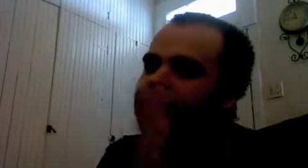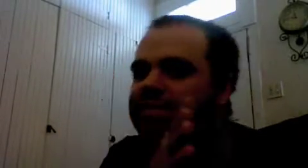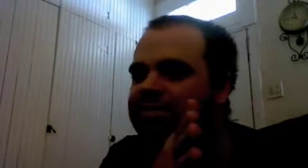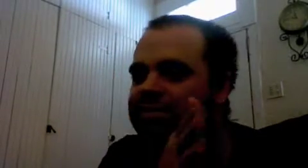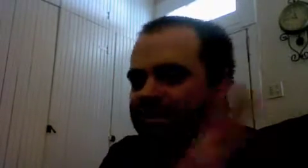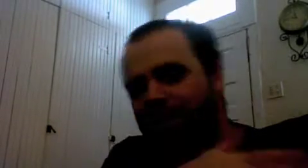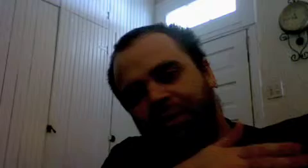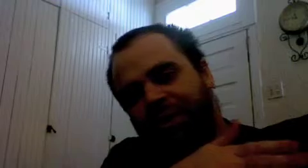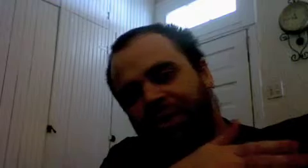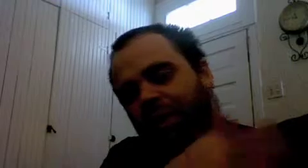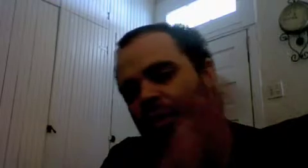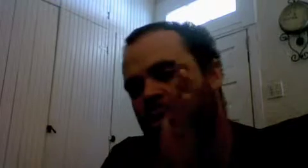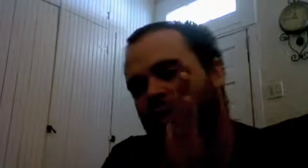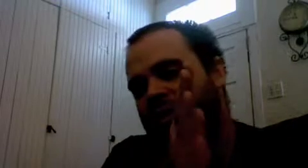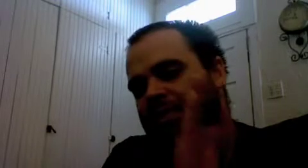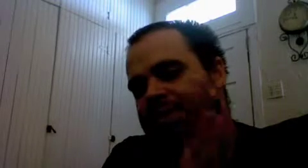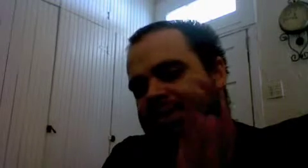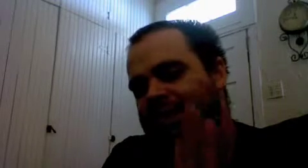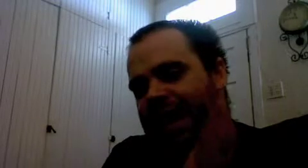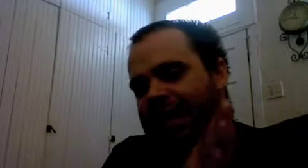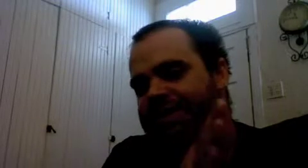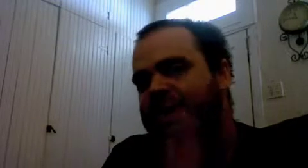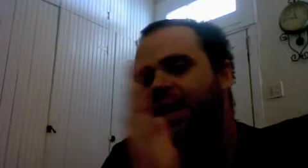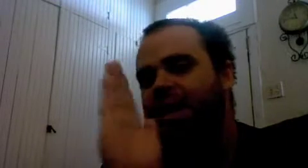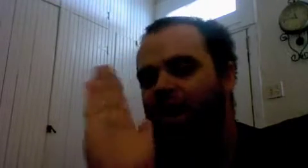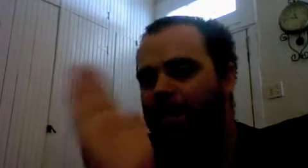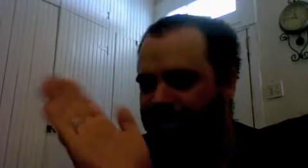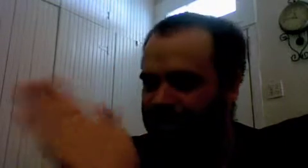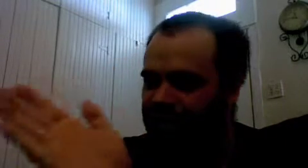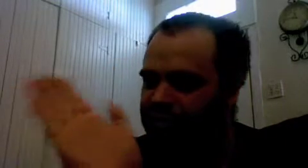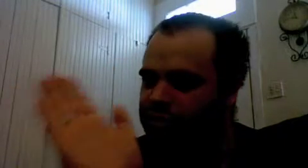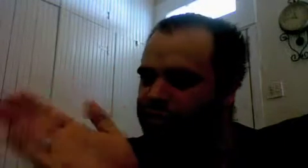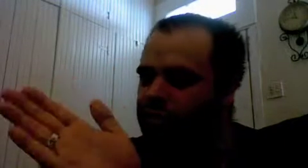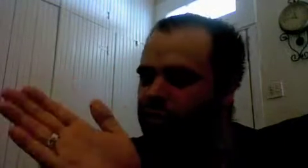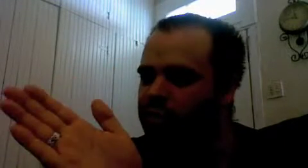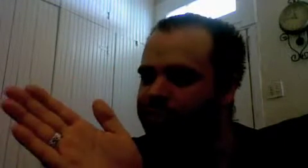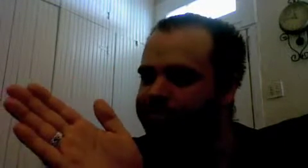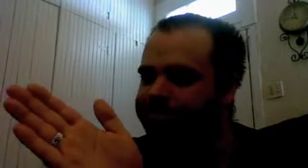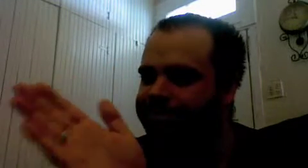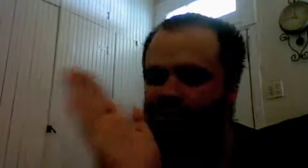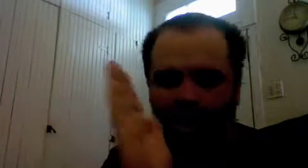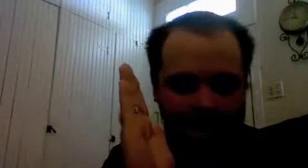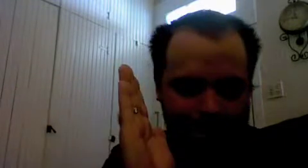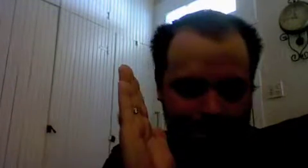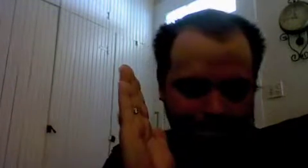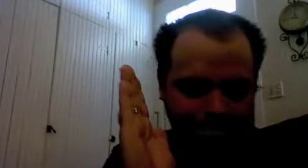means this literally or whether he means it as a methodological tool or